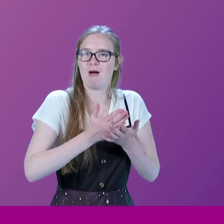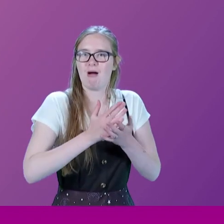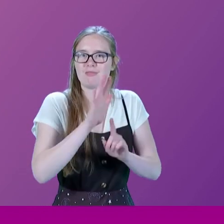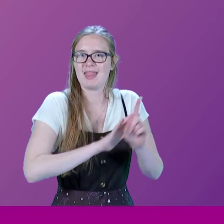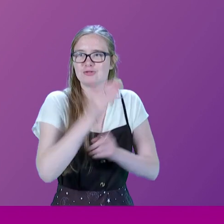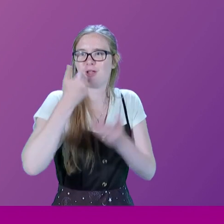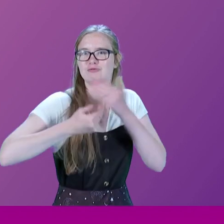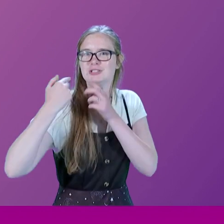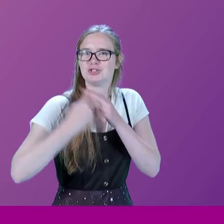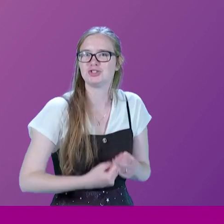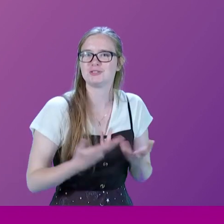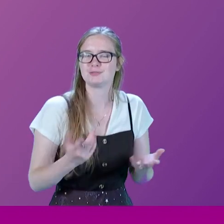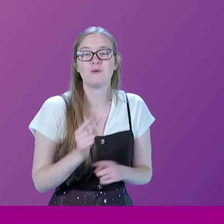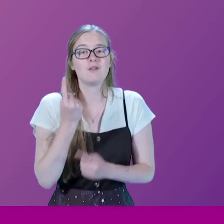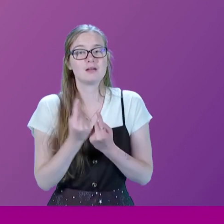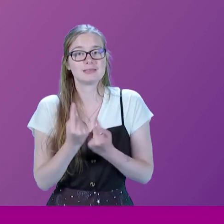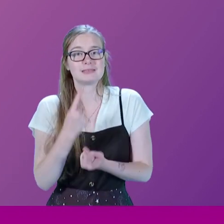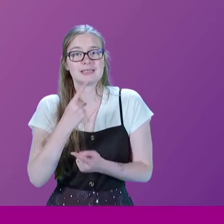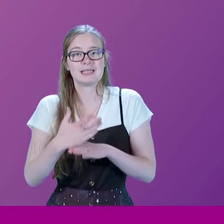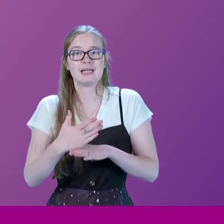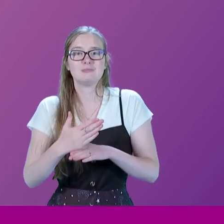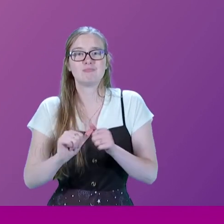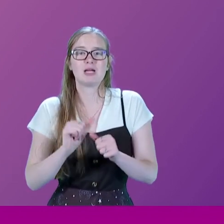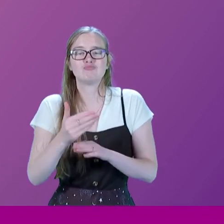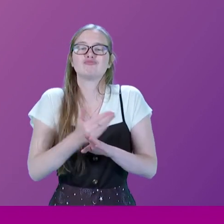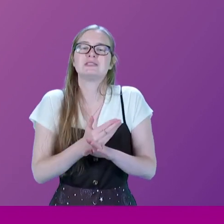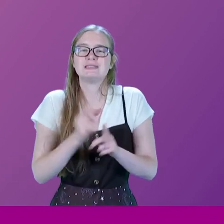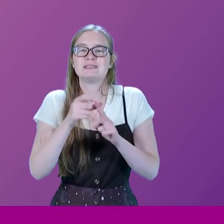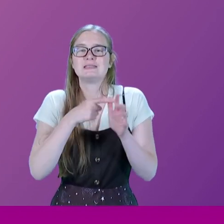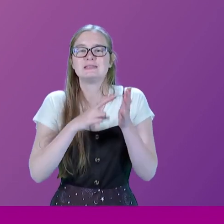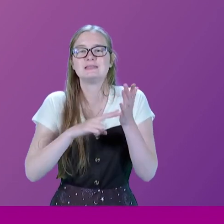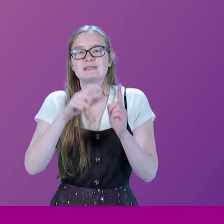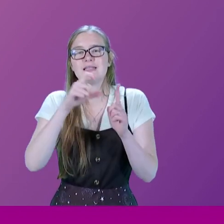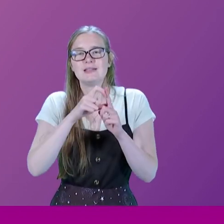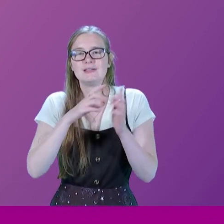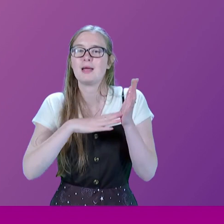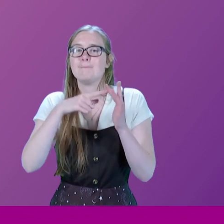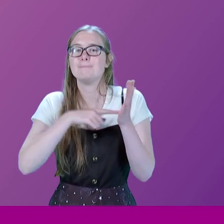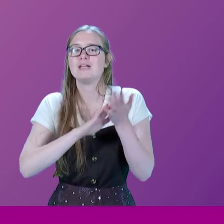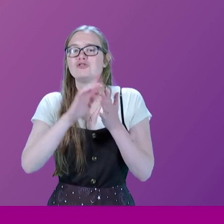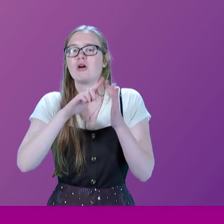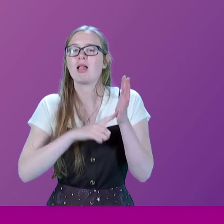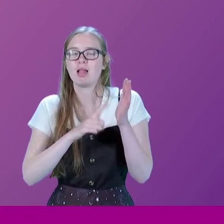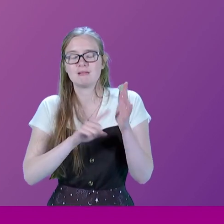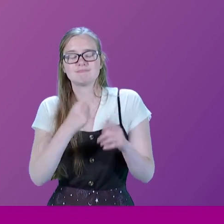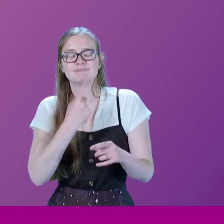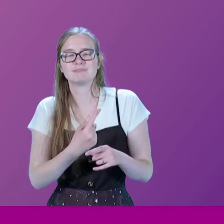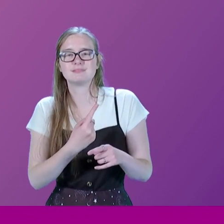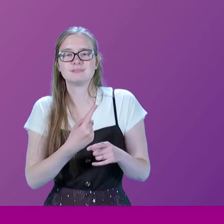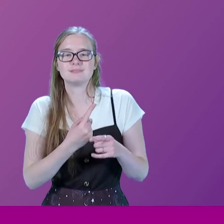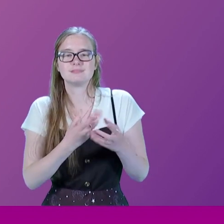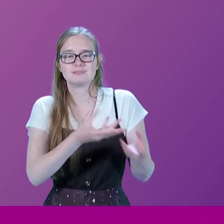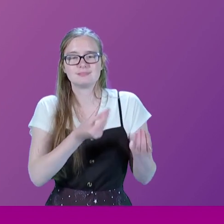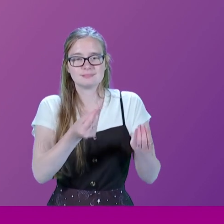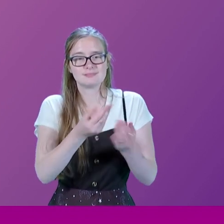heritage. So the first thing I would say is that my predecessor as the minister, David Mitchell, Andrew Mitchell's father, said to me as he handed